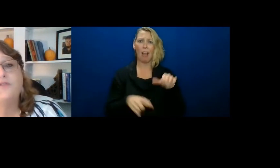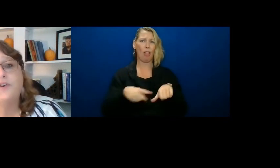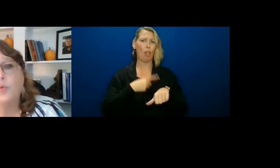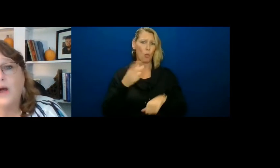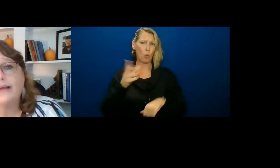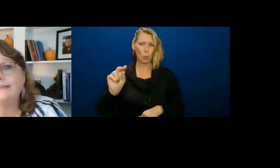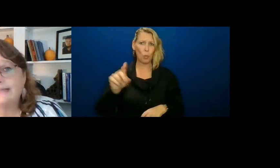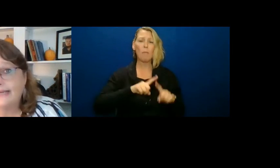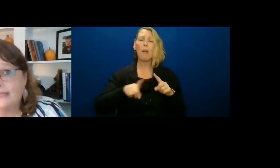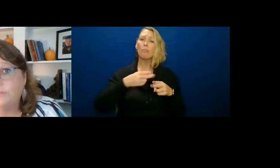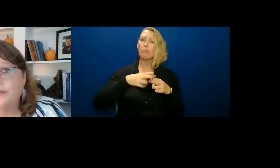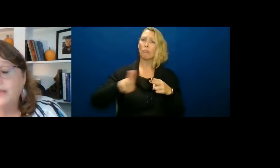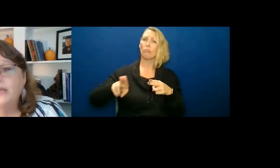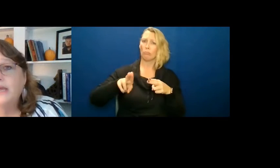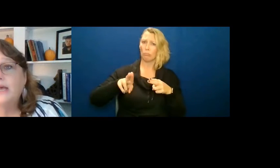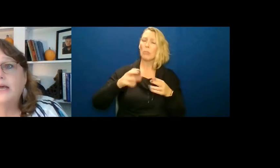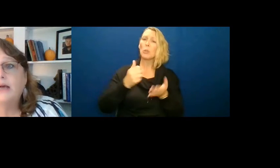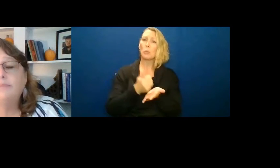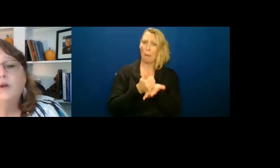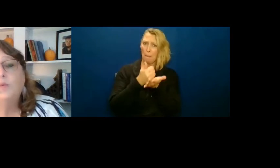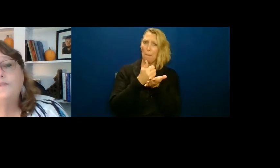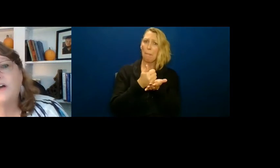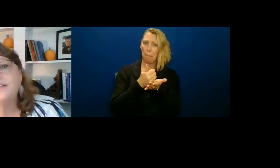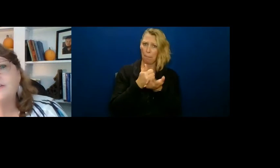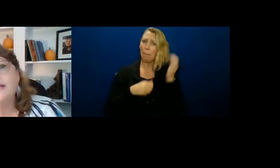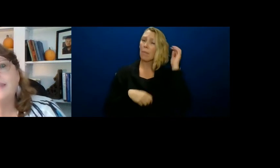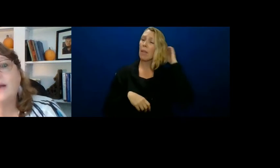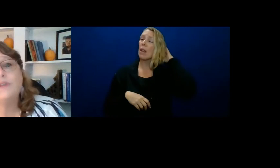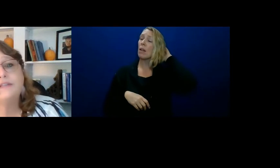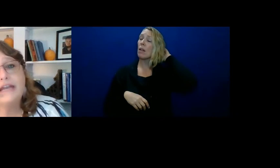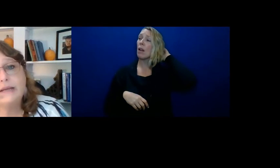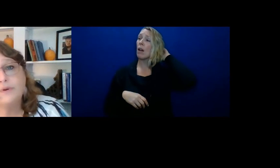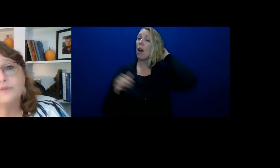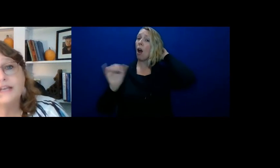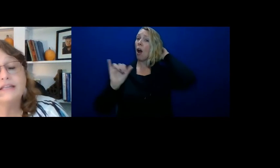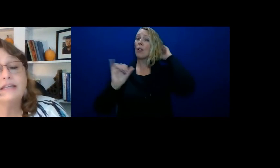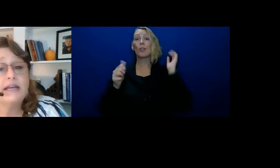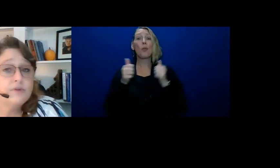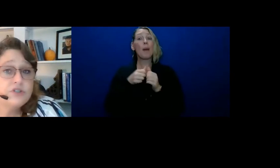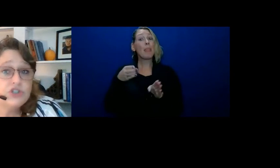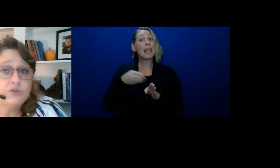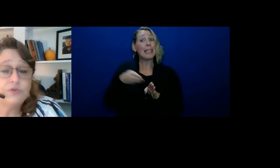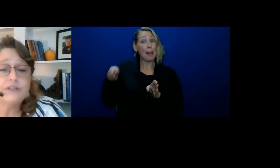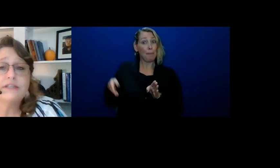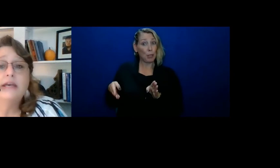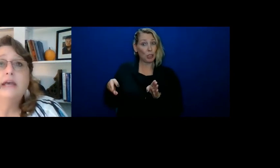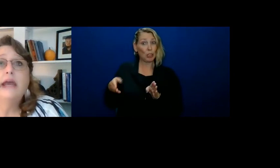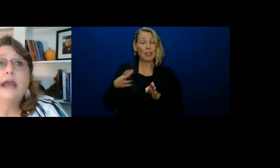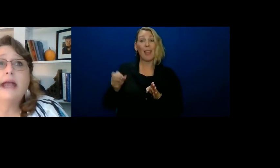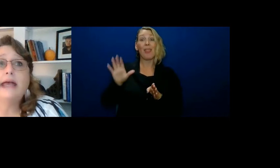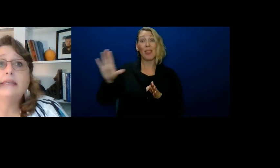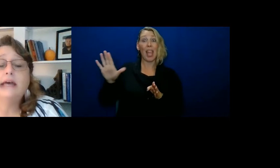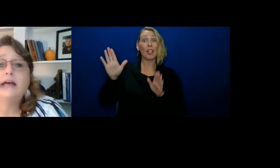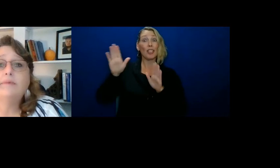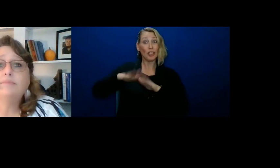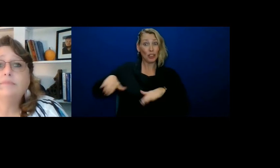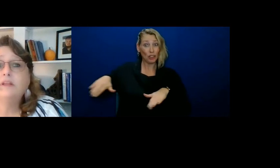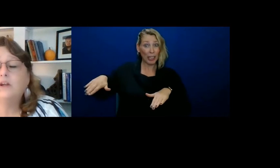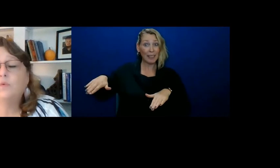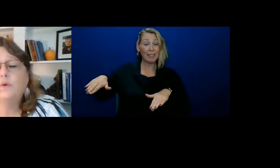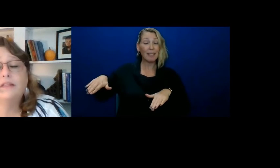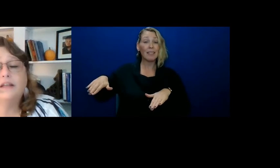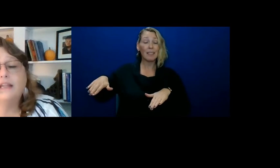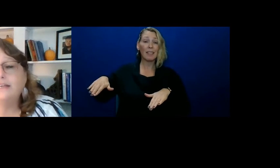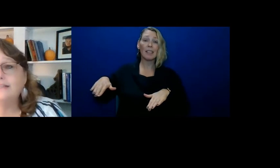they're there for a while to help. We've also done that with neighbors and neighbors' children. And,